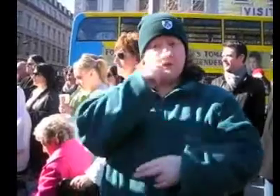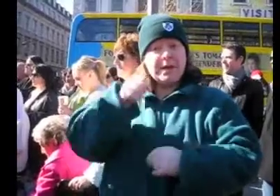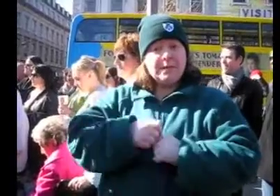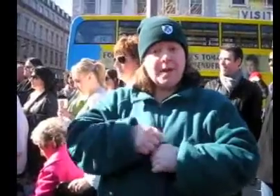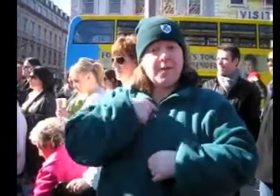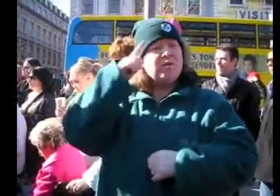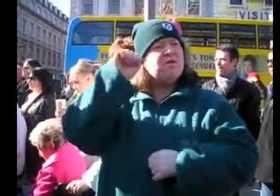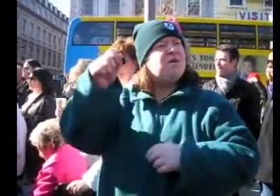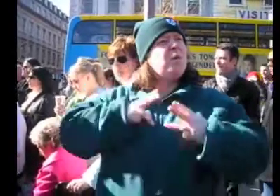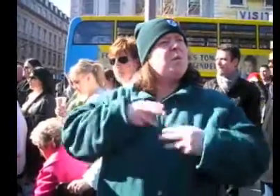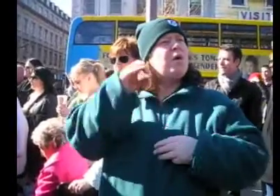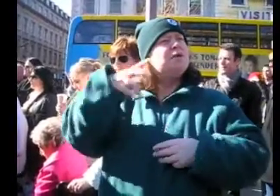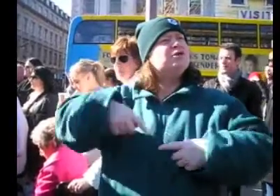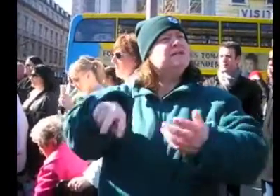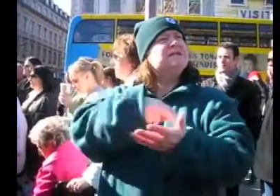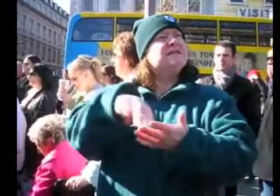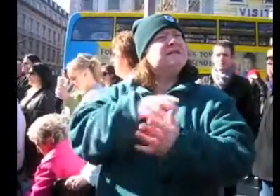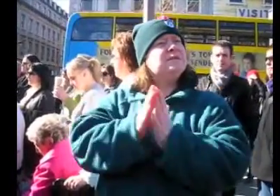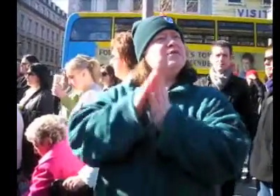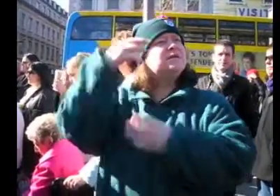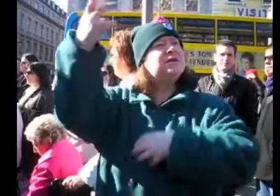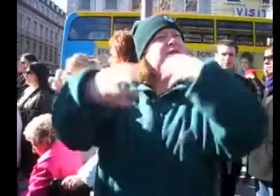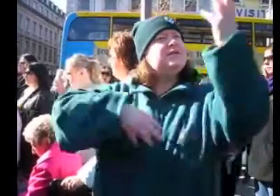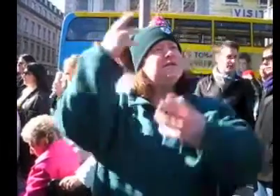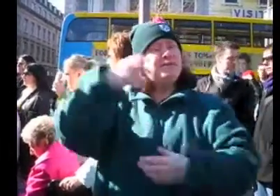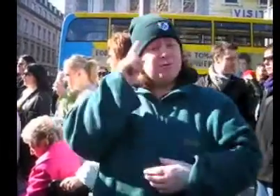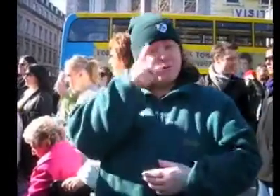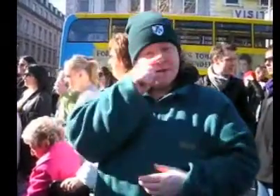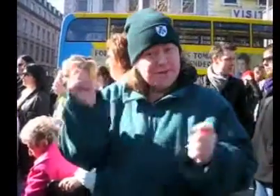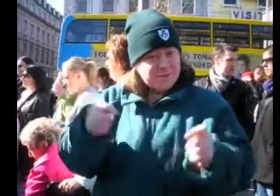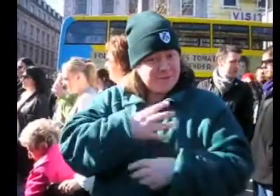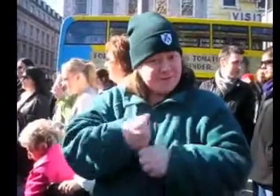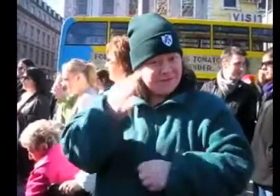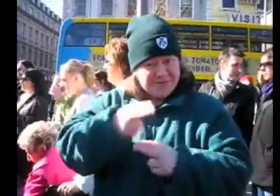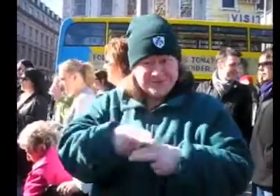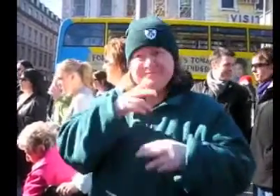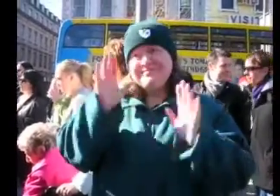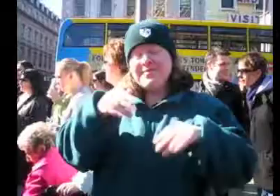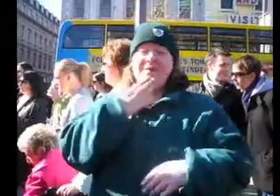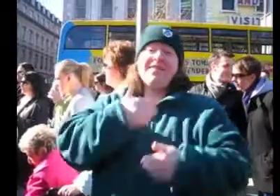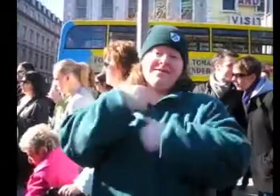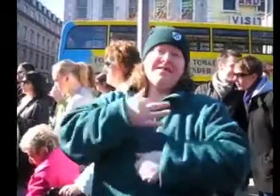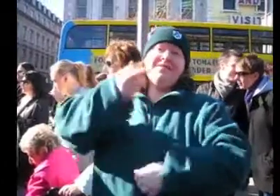saw a train, set me on the bar,